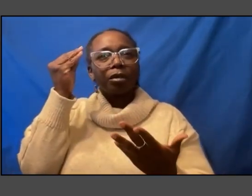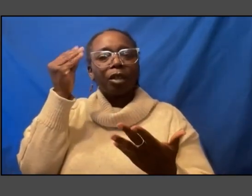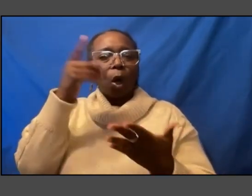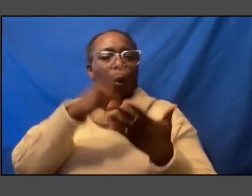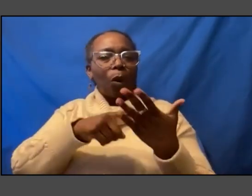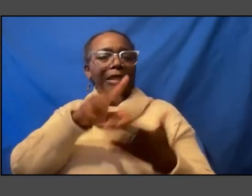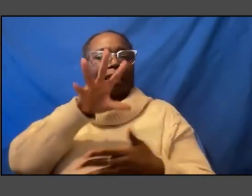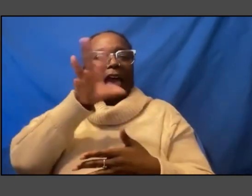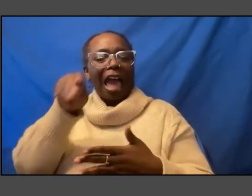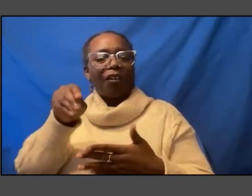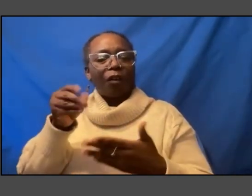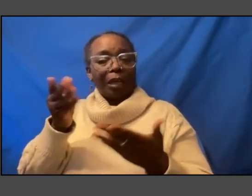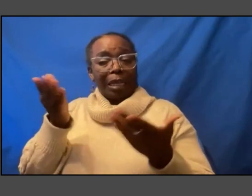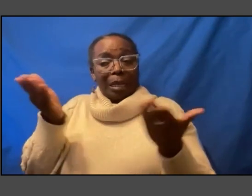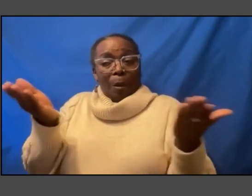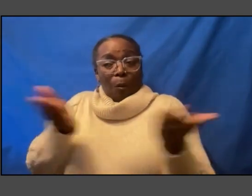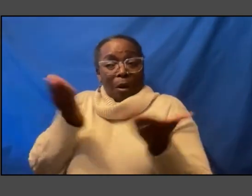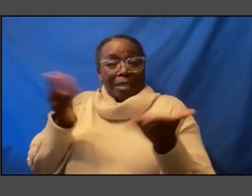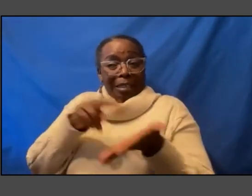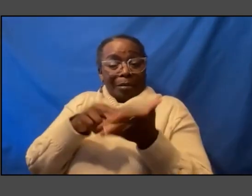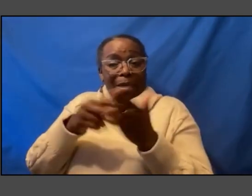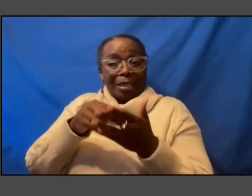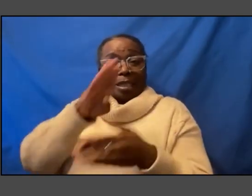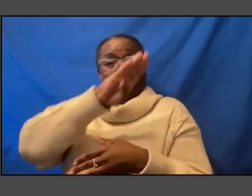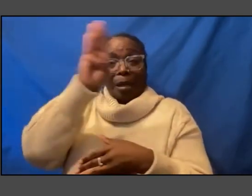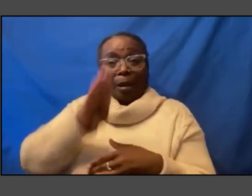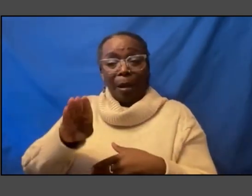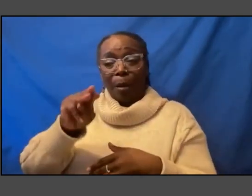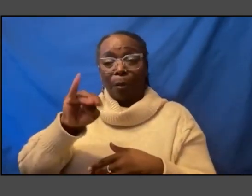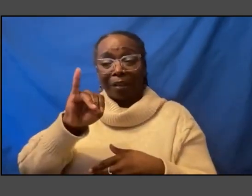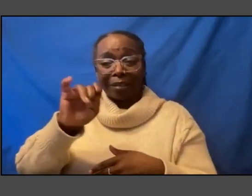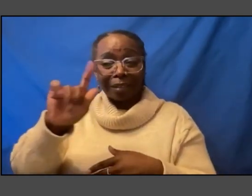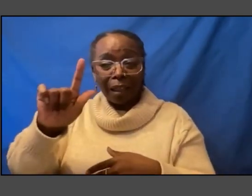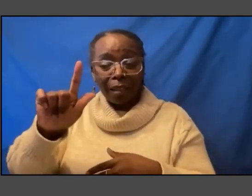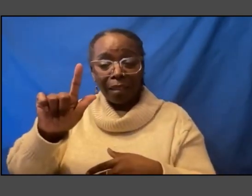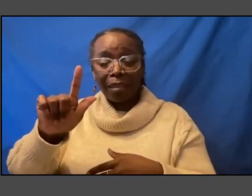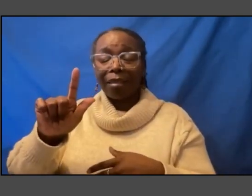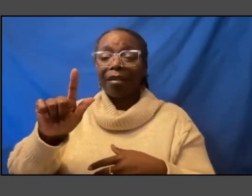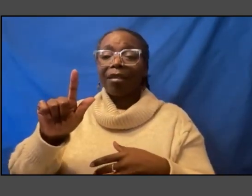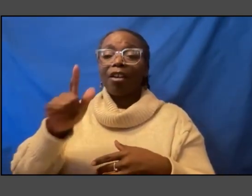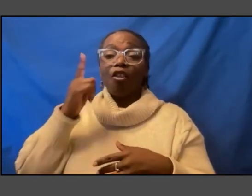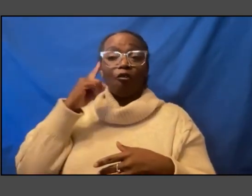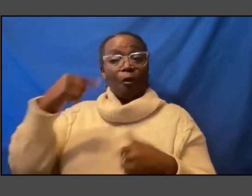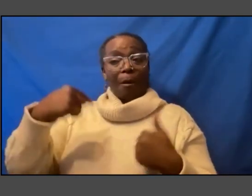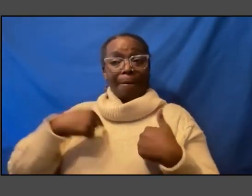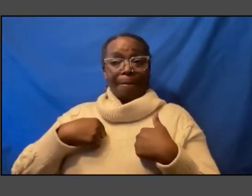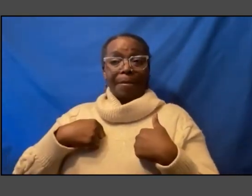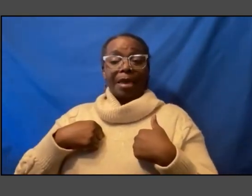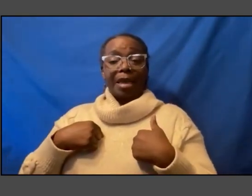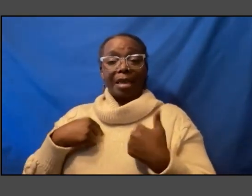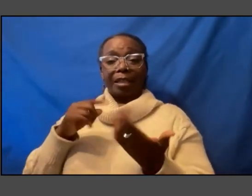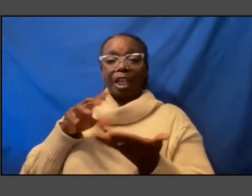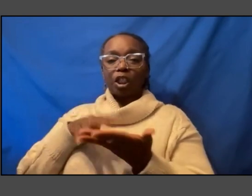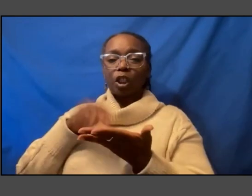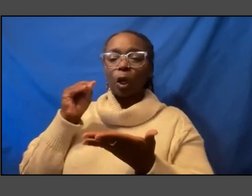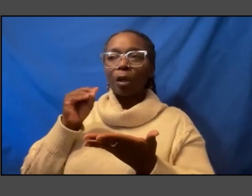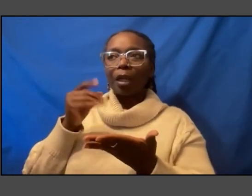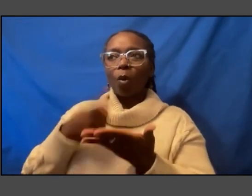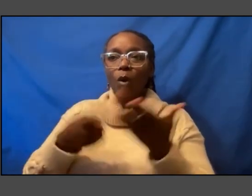in brazil um and so for me it's really learning what's going on globally but there's a place